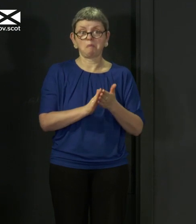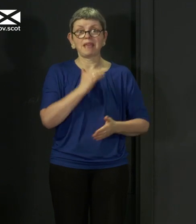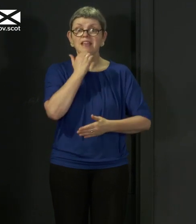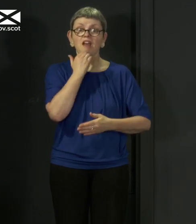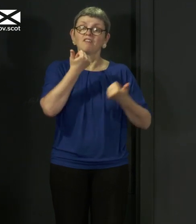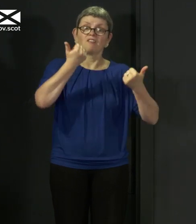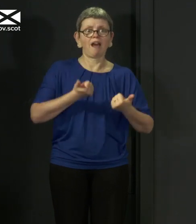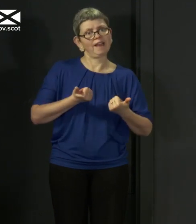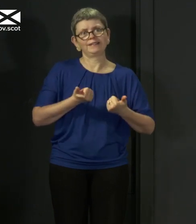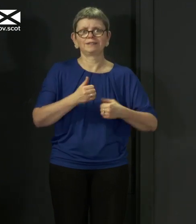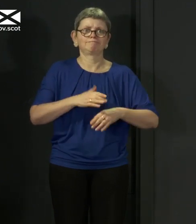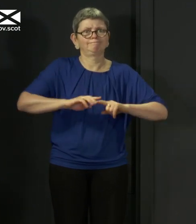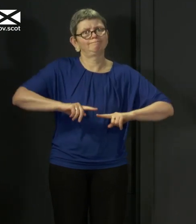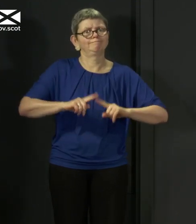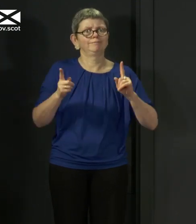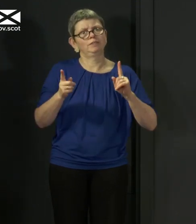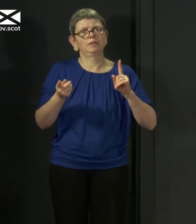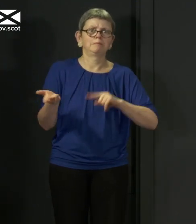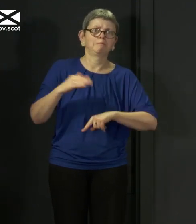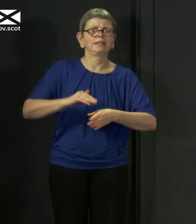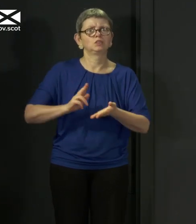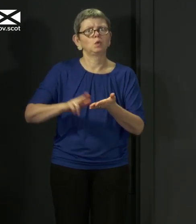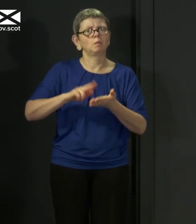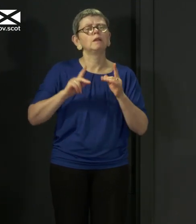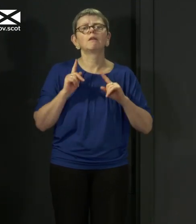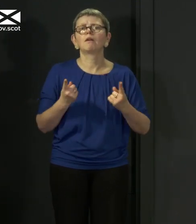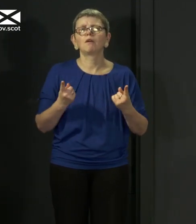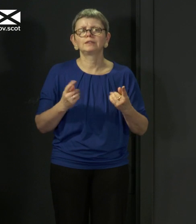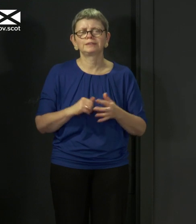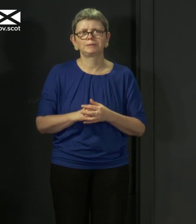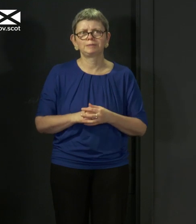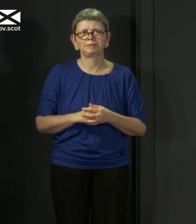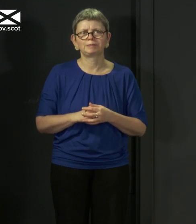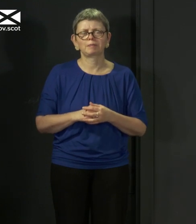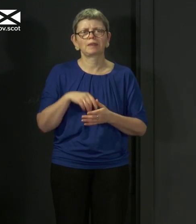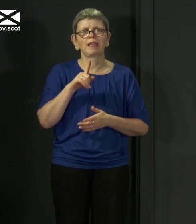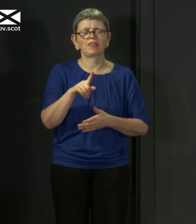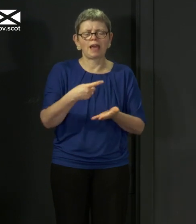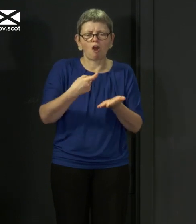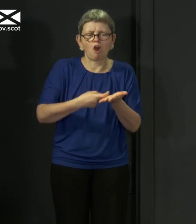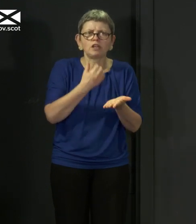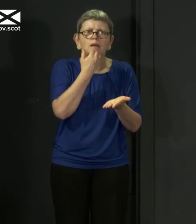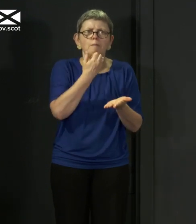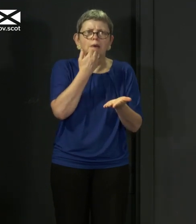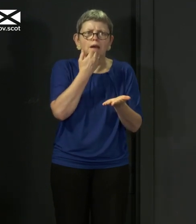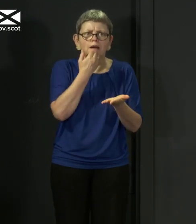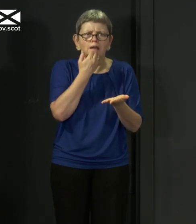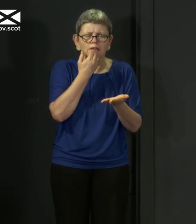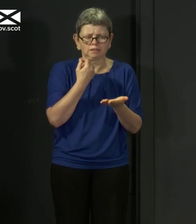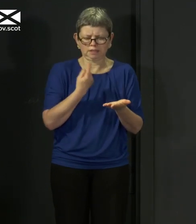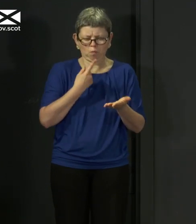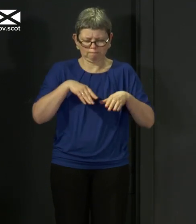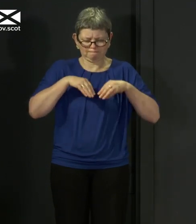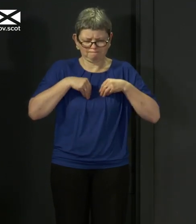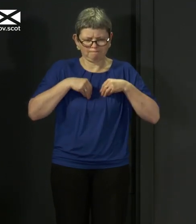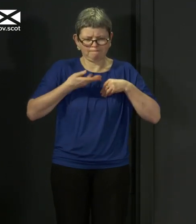The margins we think we are working within in respect to the reproduction number, that crucial R number that I spoke about last